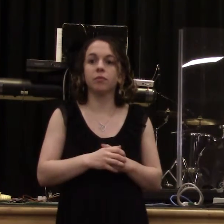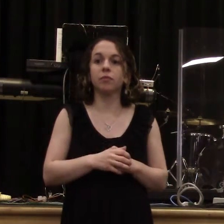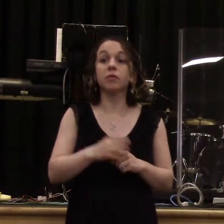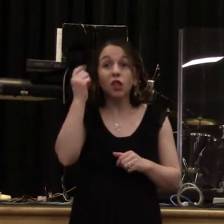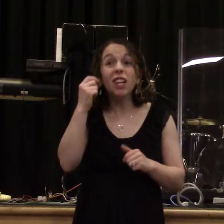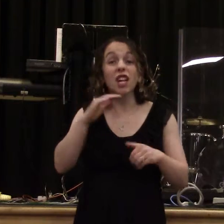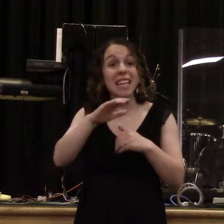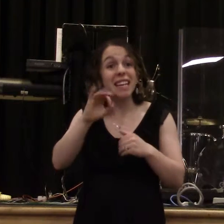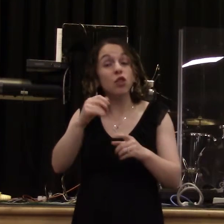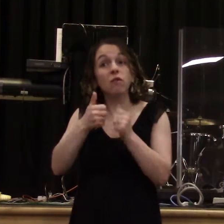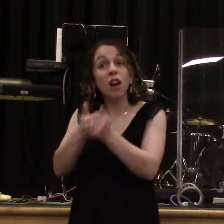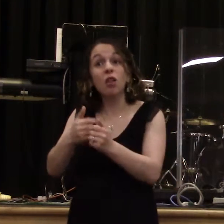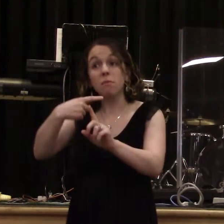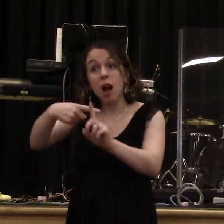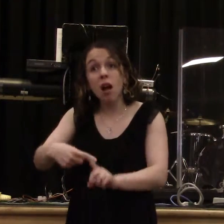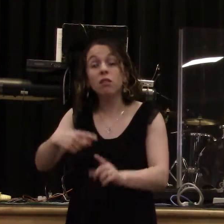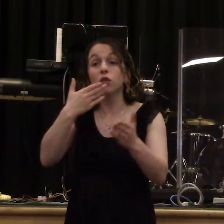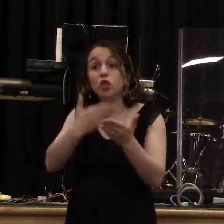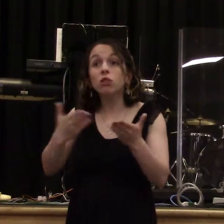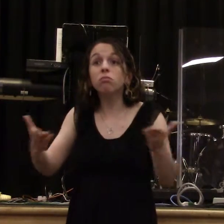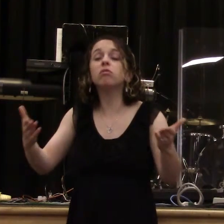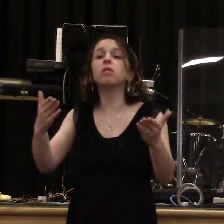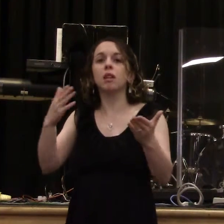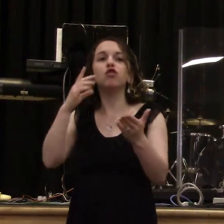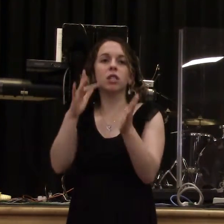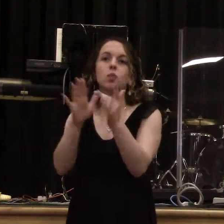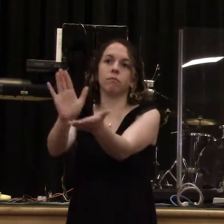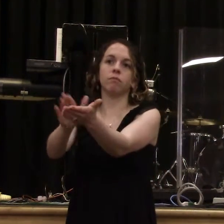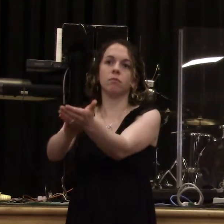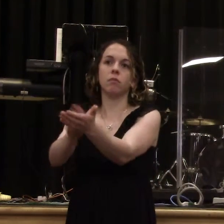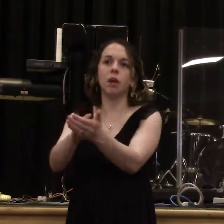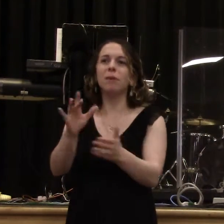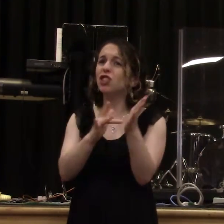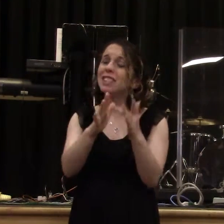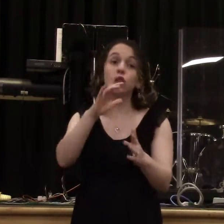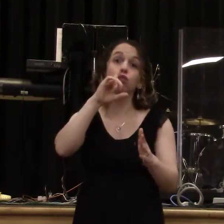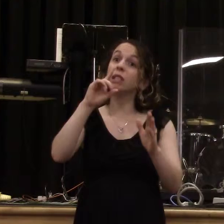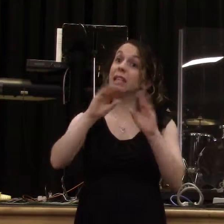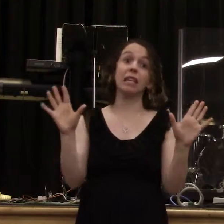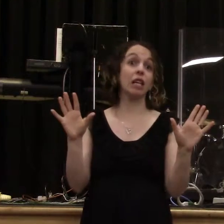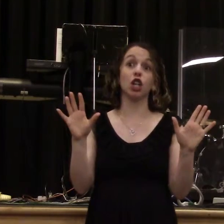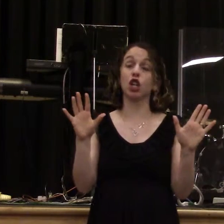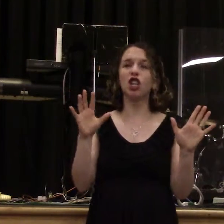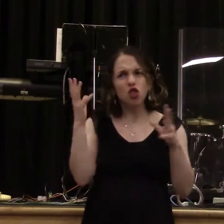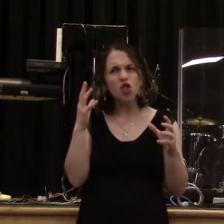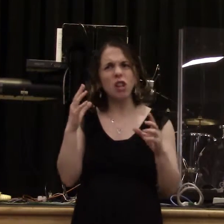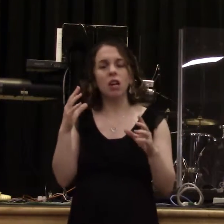deeds. So bad is bringing sin into the church that He uses such strong words that should shock us, will kill her children.